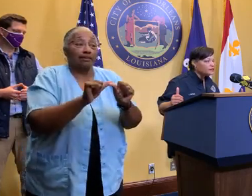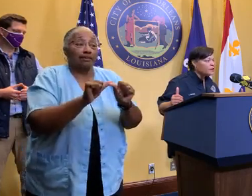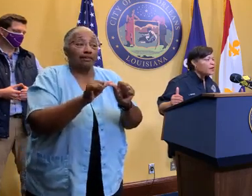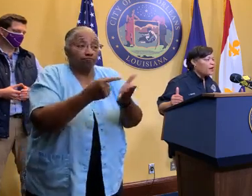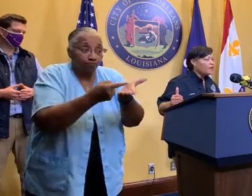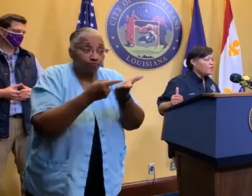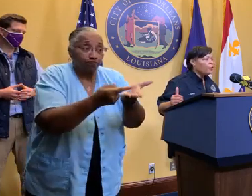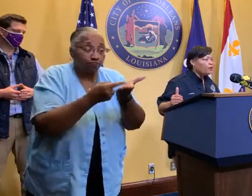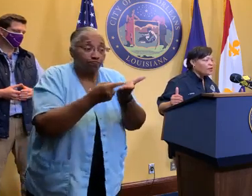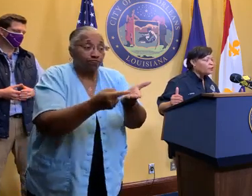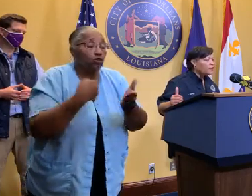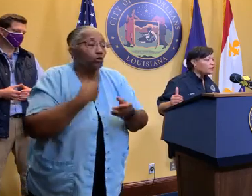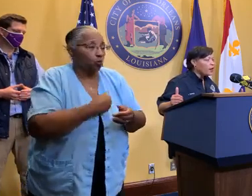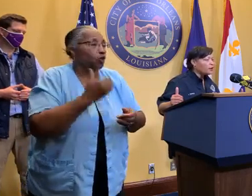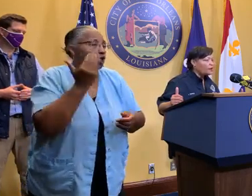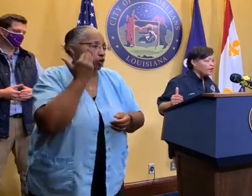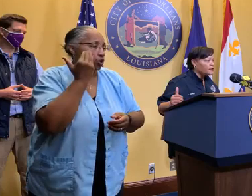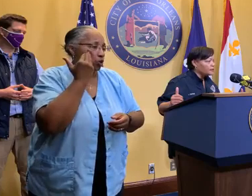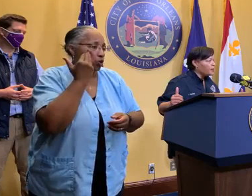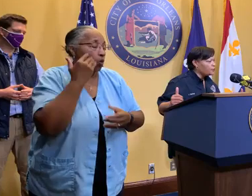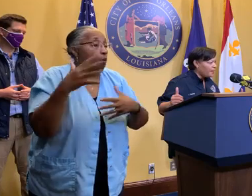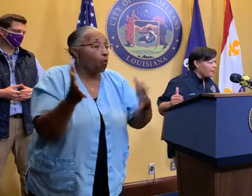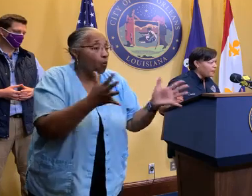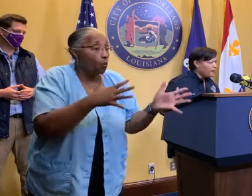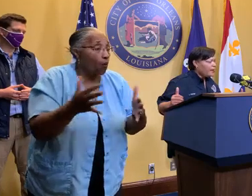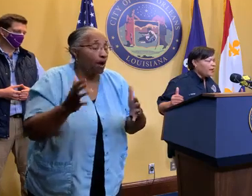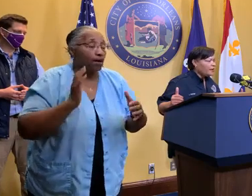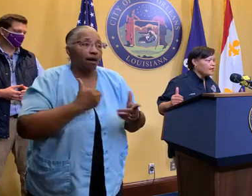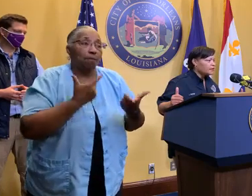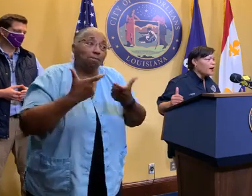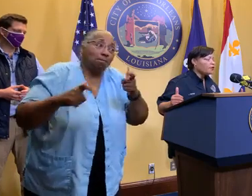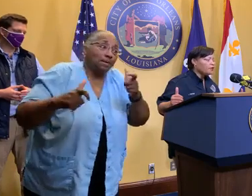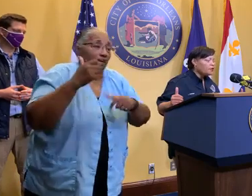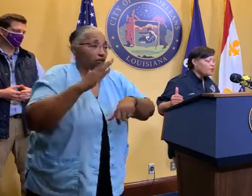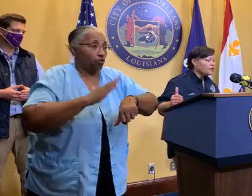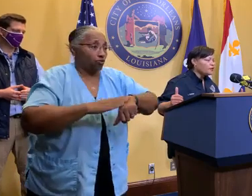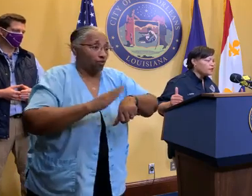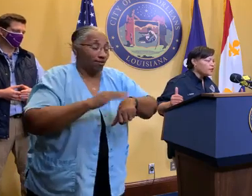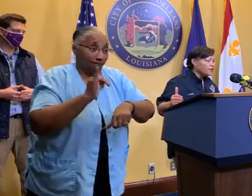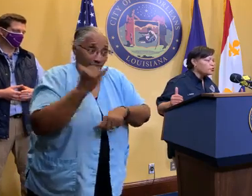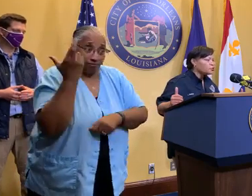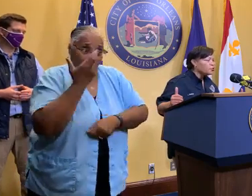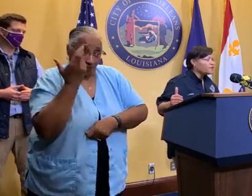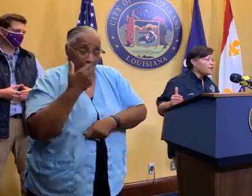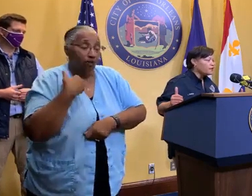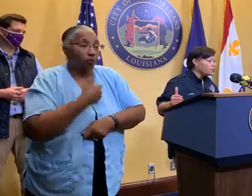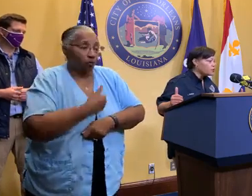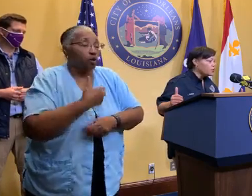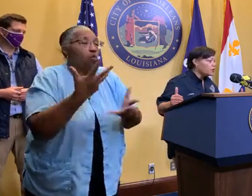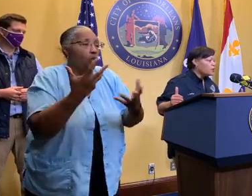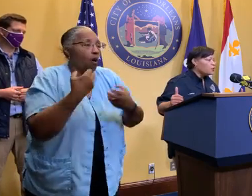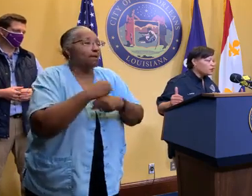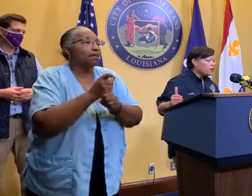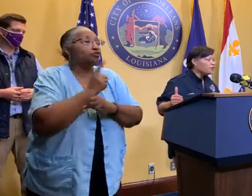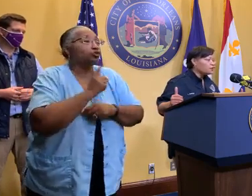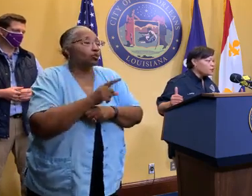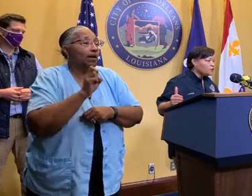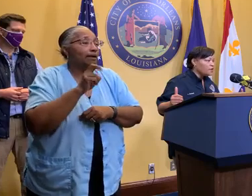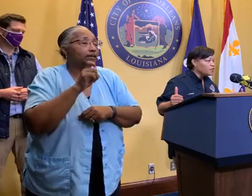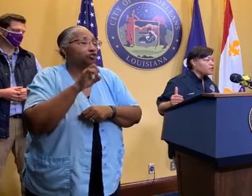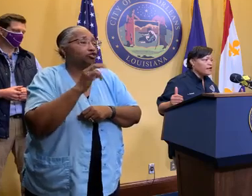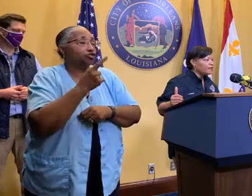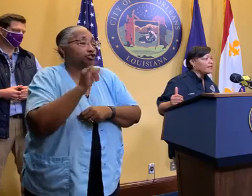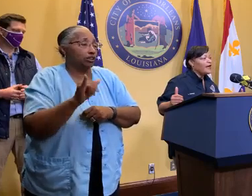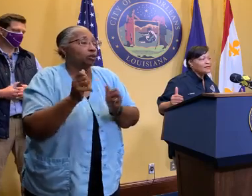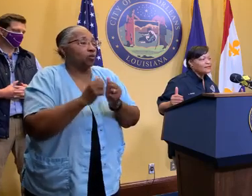into this that wind was our greatest threat, and that's why we definitely ensured that Entrygy with the level of